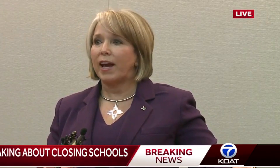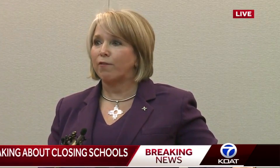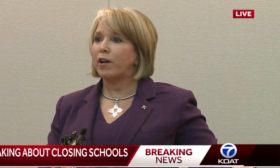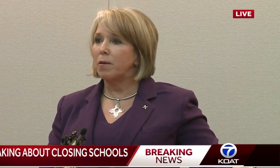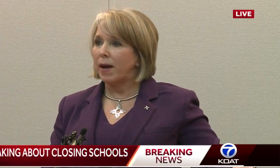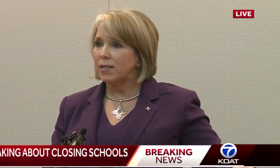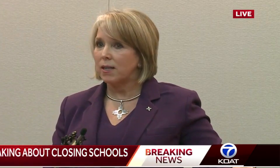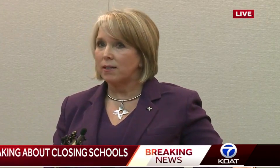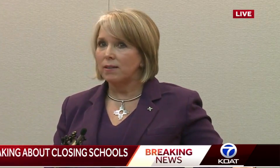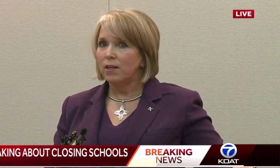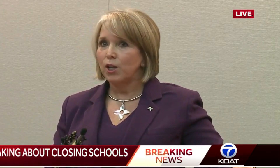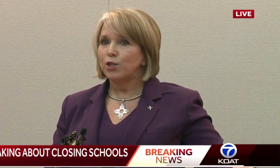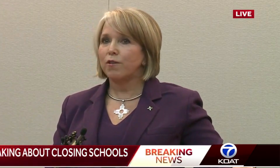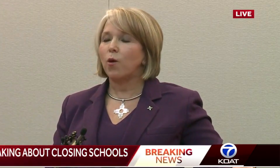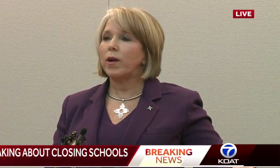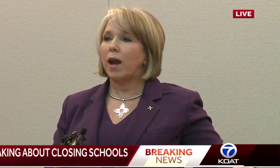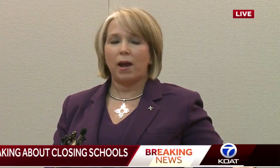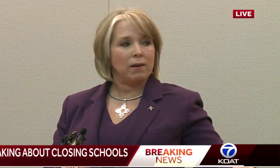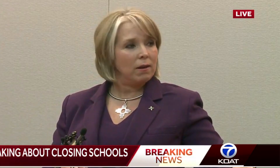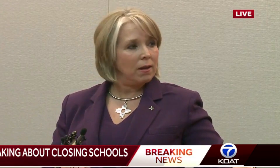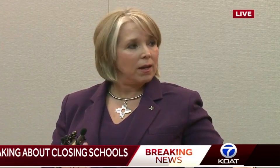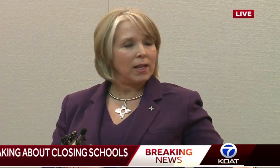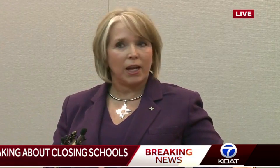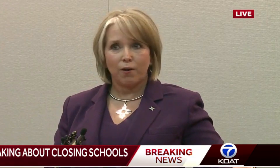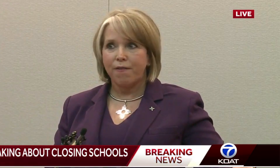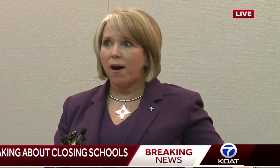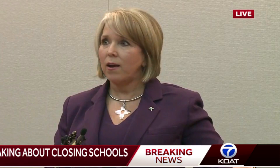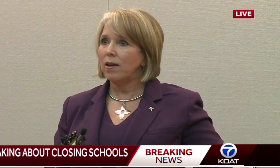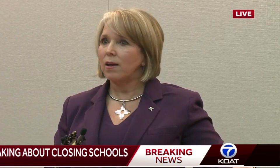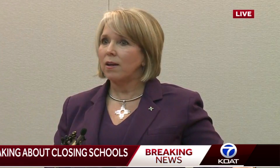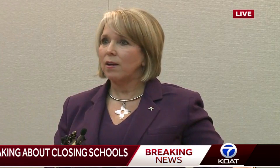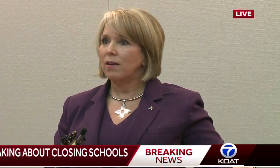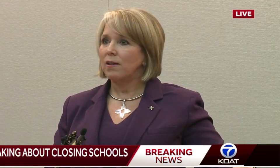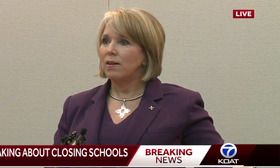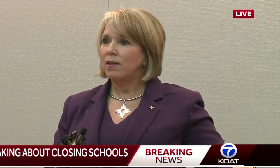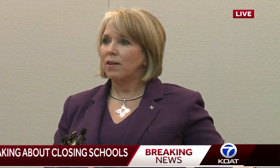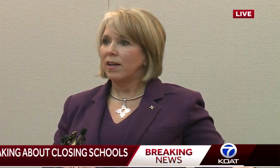available to every New Mexican so that we can clarify,